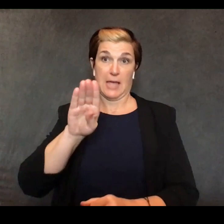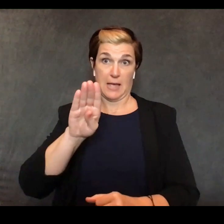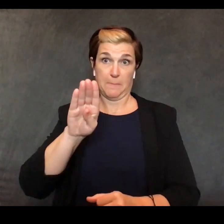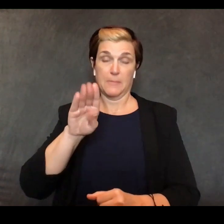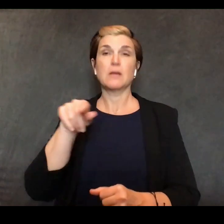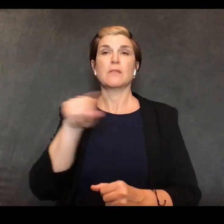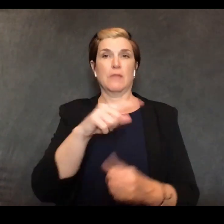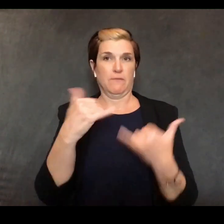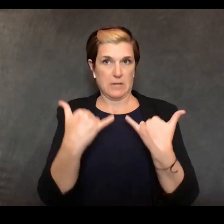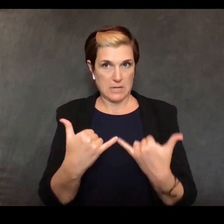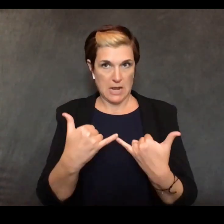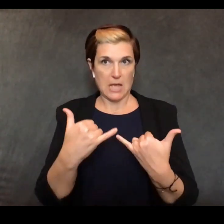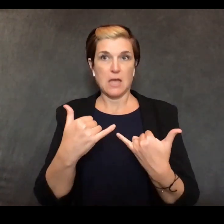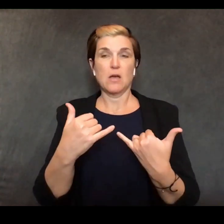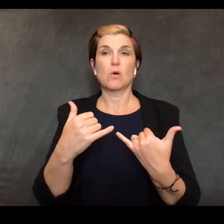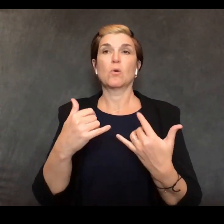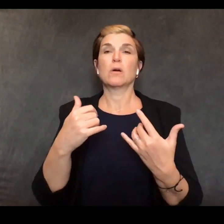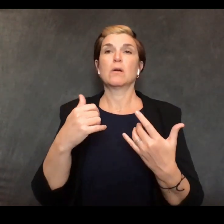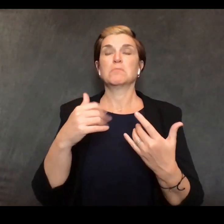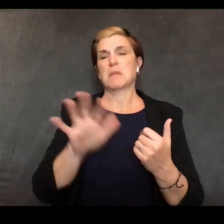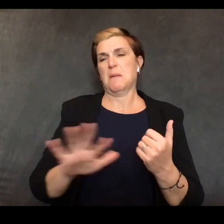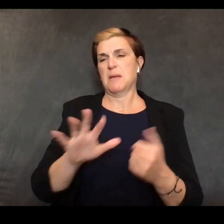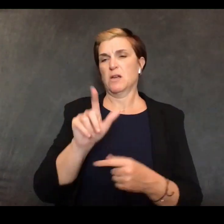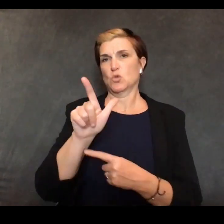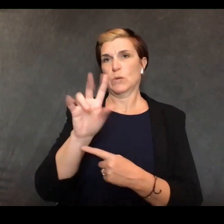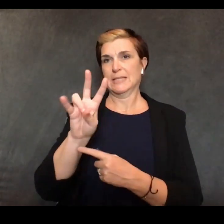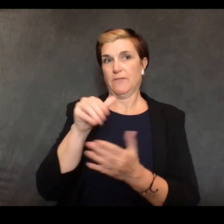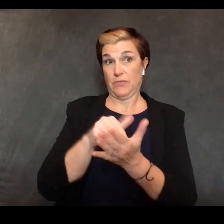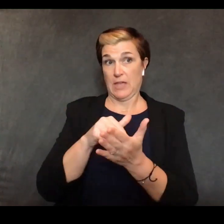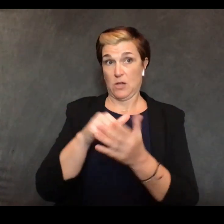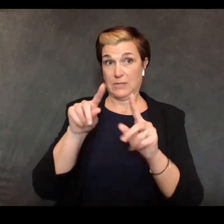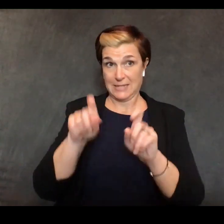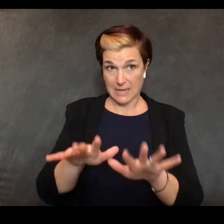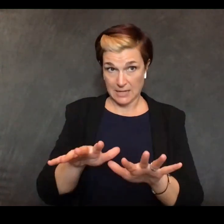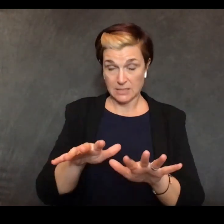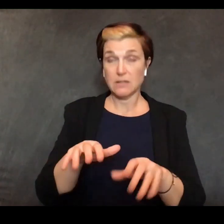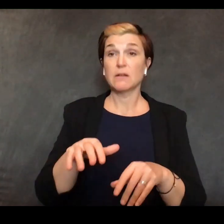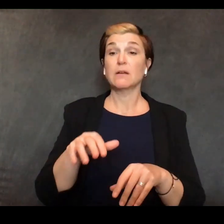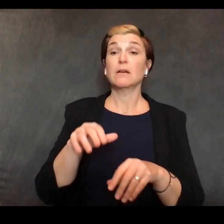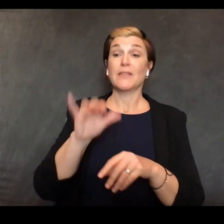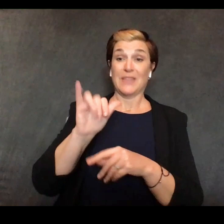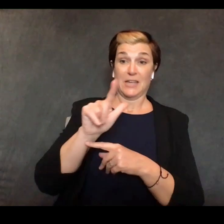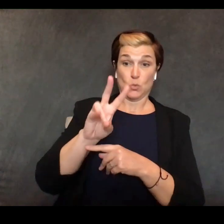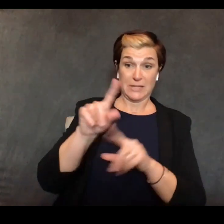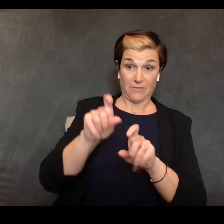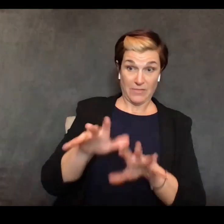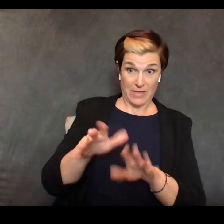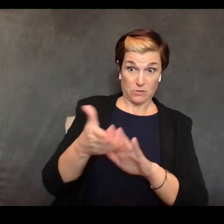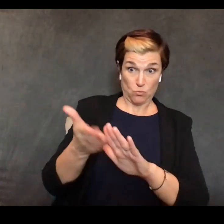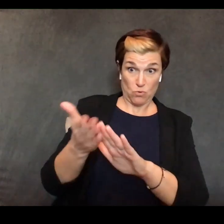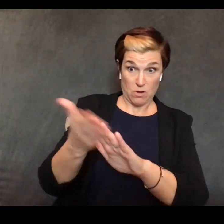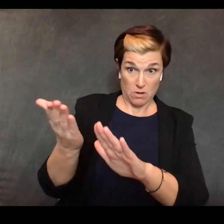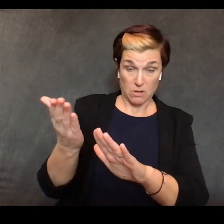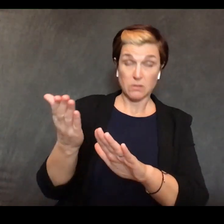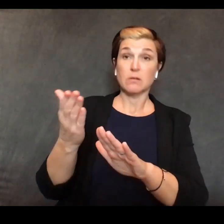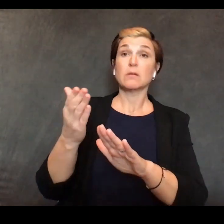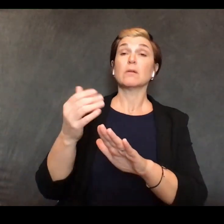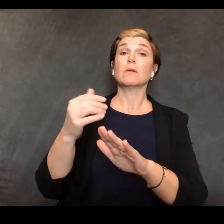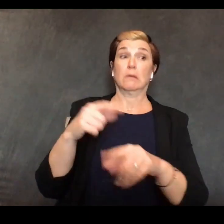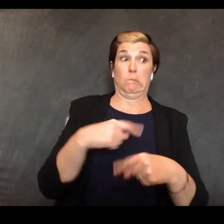27,000 tests and most importantly of those 27,000 during the cumulative period of time 8,200 of